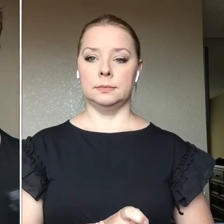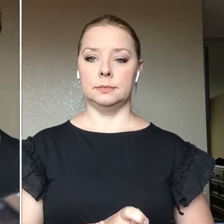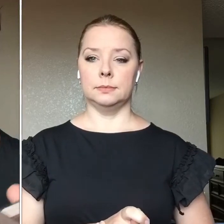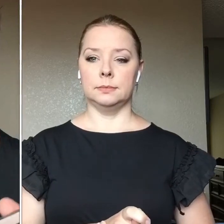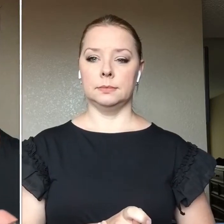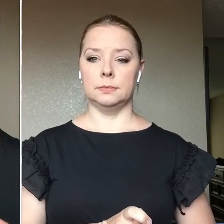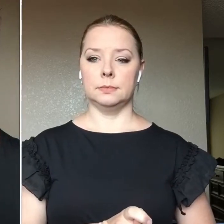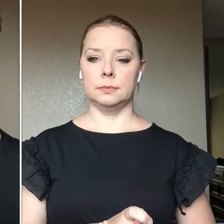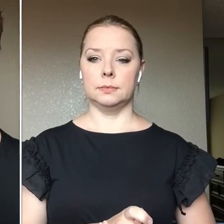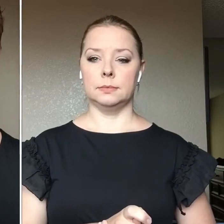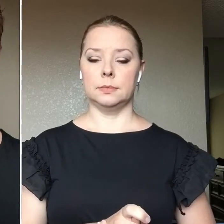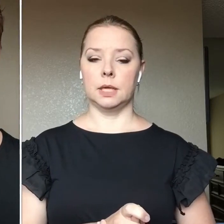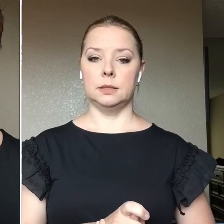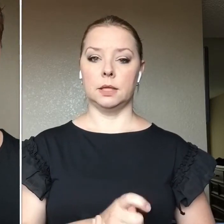I'm just working a little bit of liner in there.